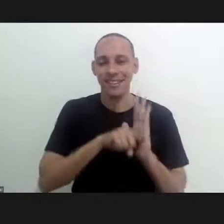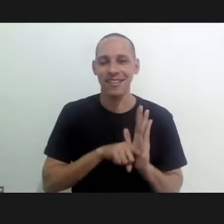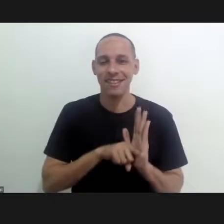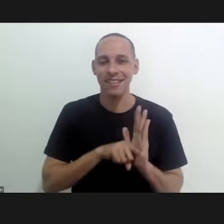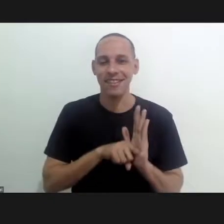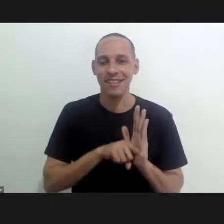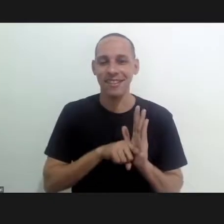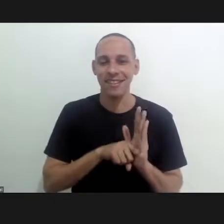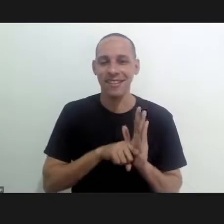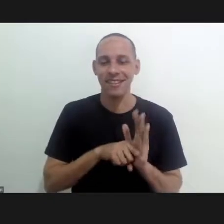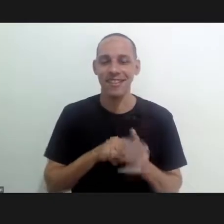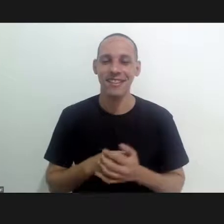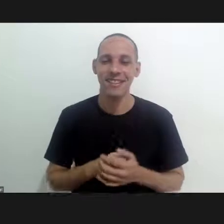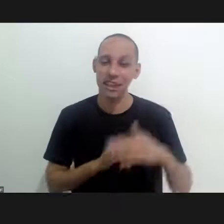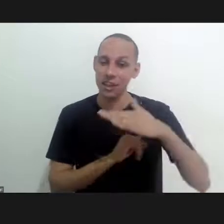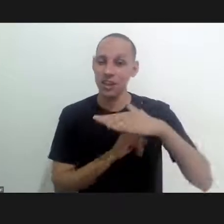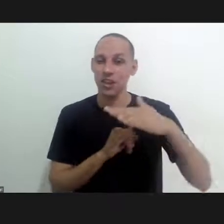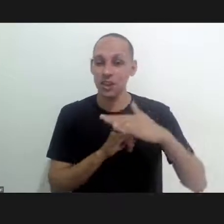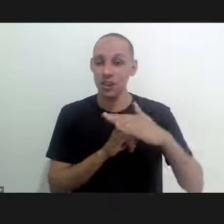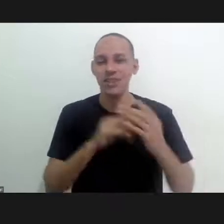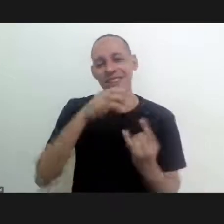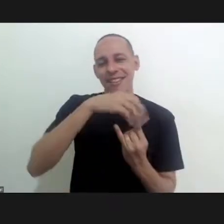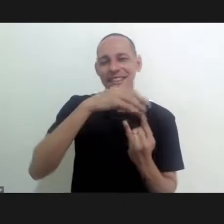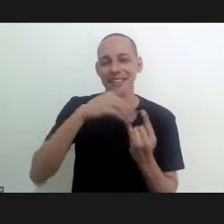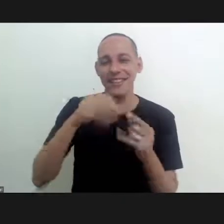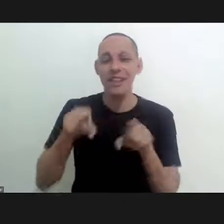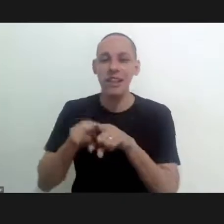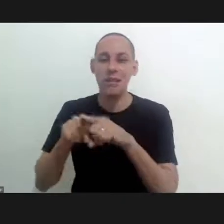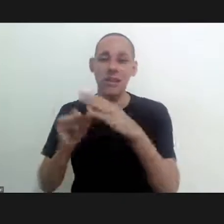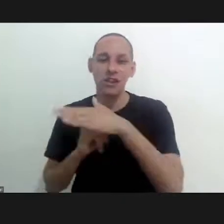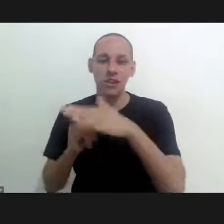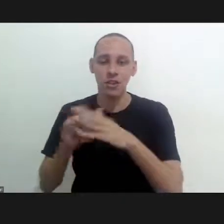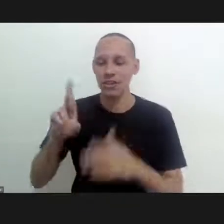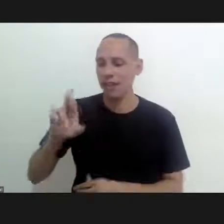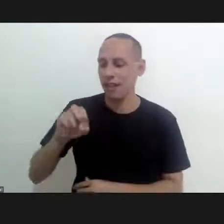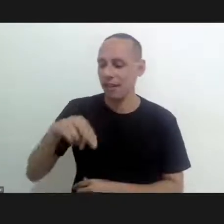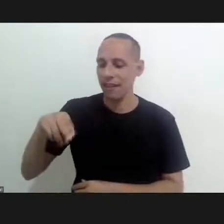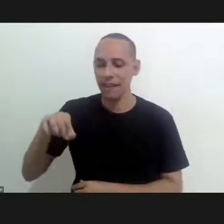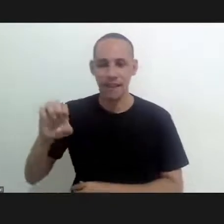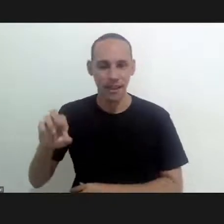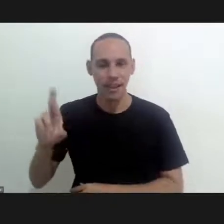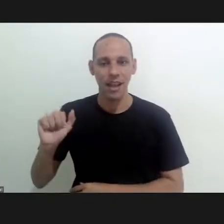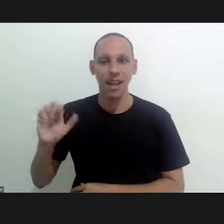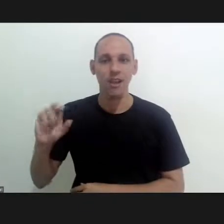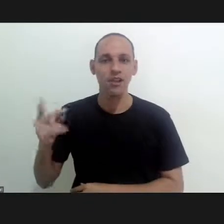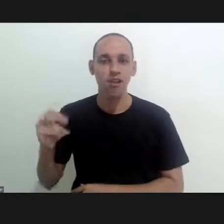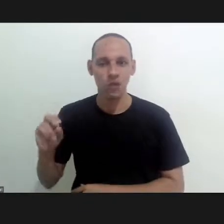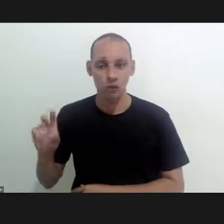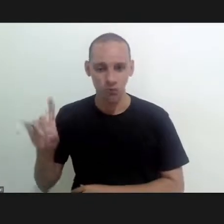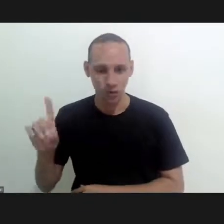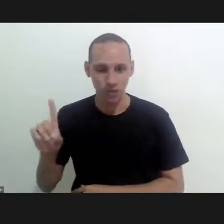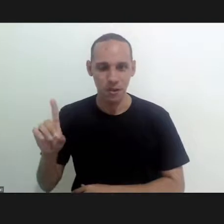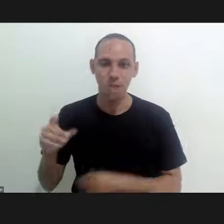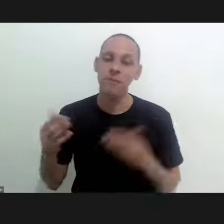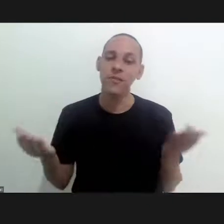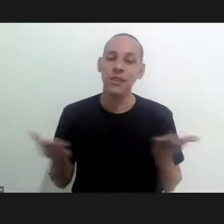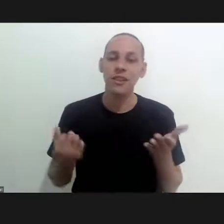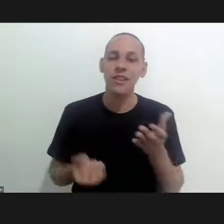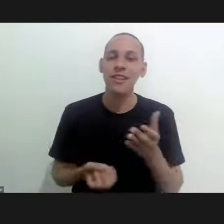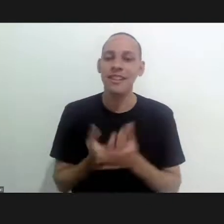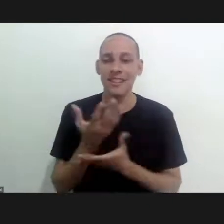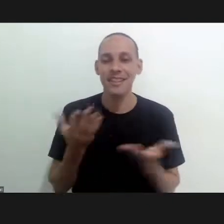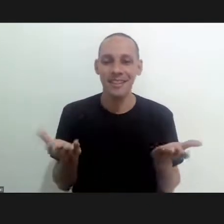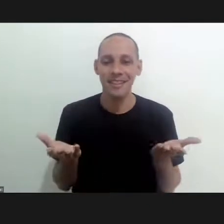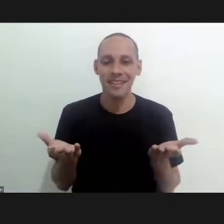and research between the Oswaldo Cruz Institute and the Henny Hachu Institute which started the Crioshagas